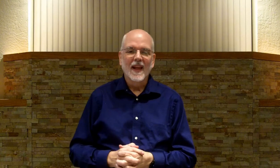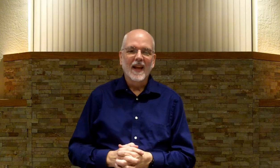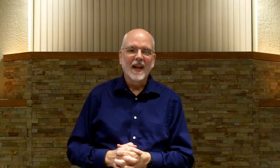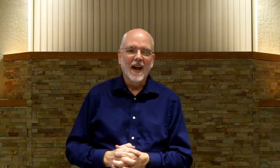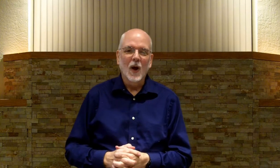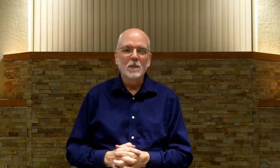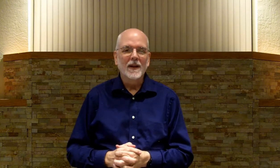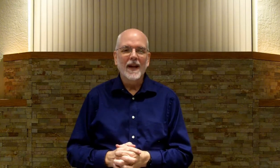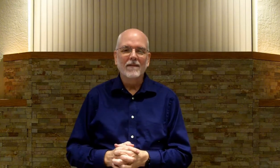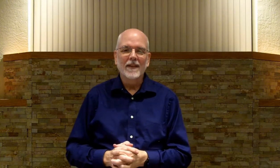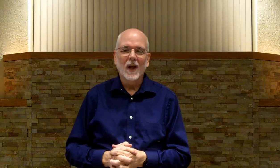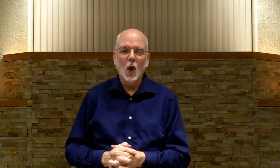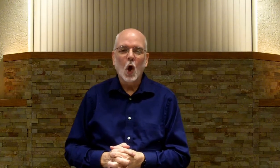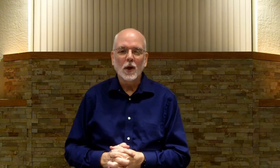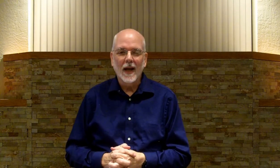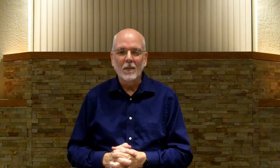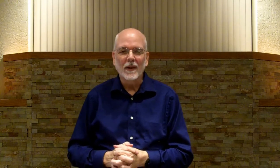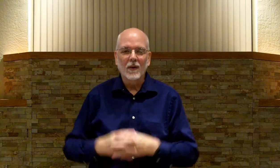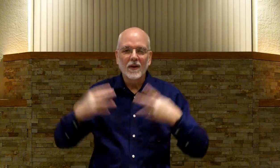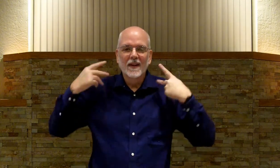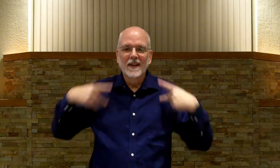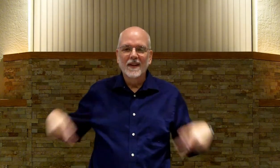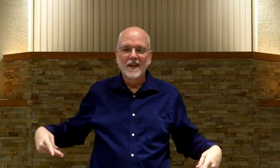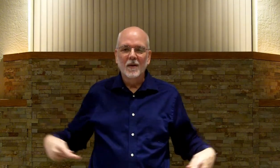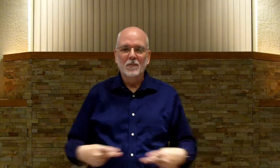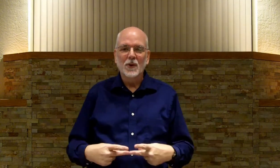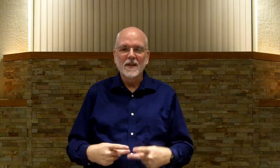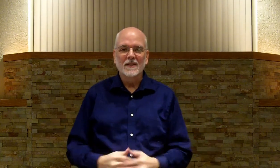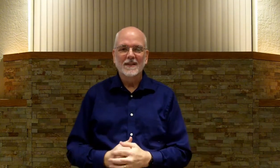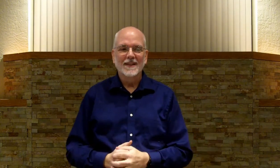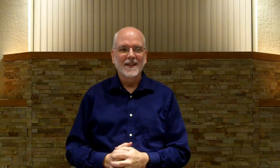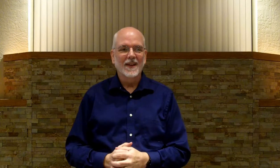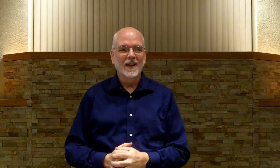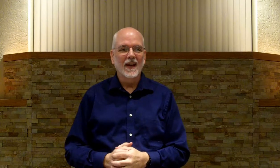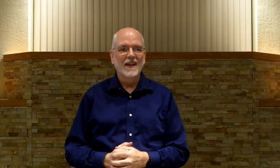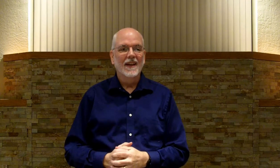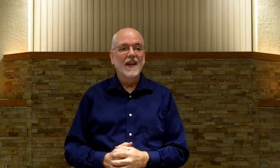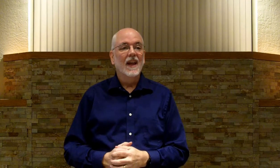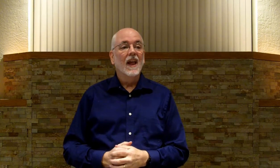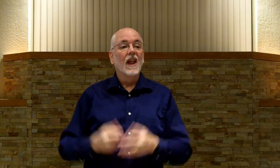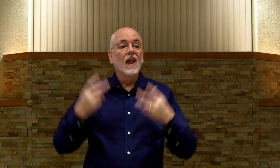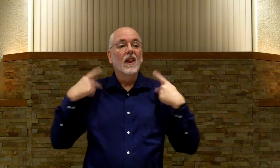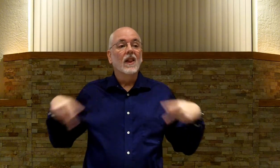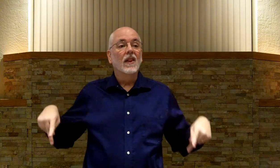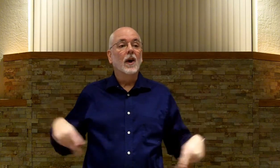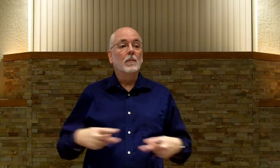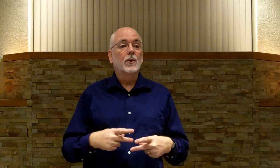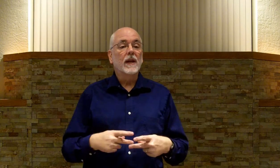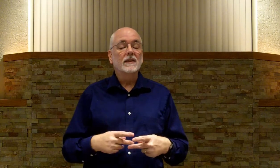I hope you didn't have to think a long time on that one. Priests, okay? The priest,